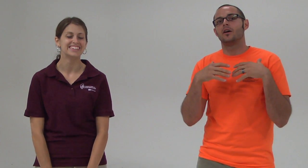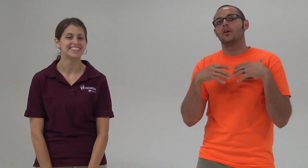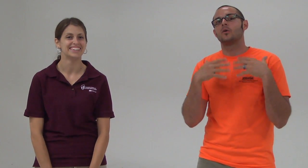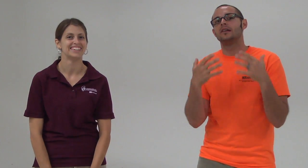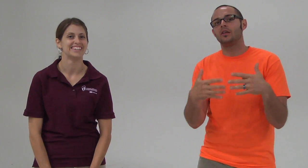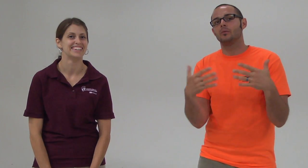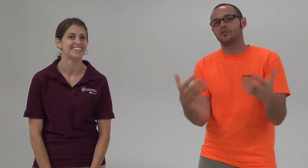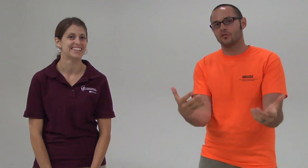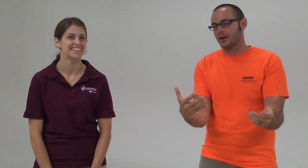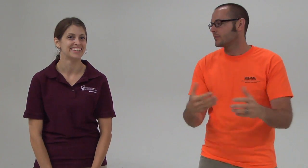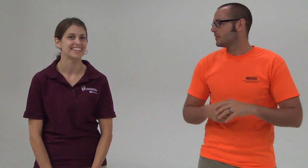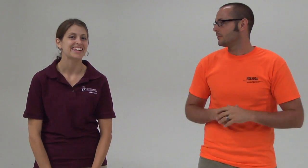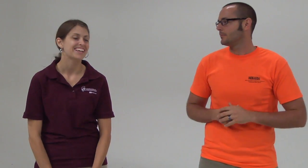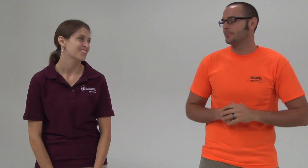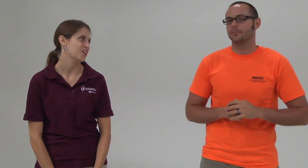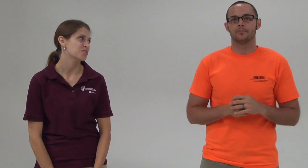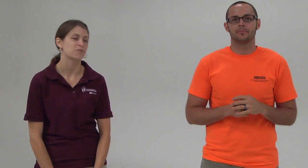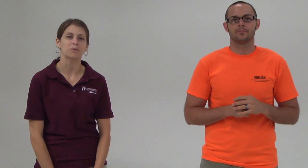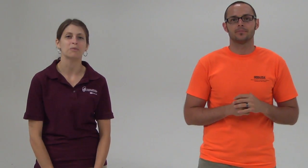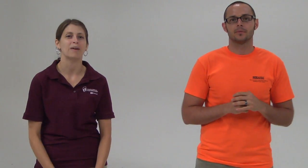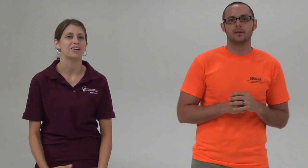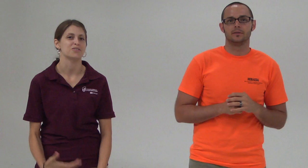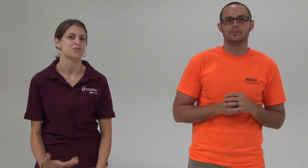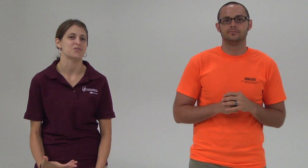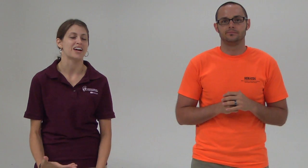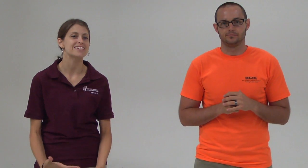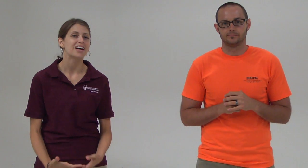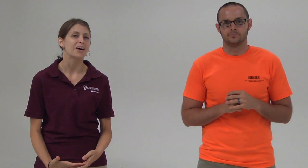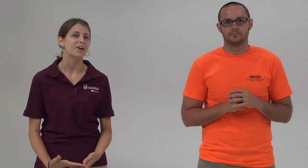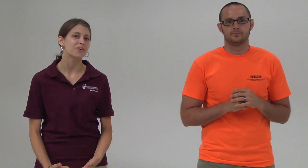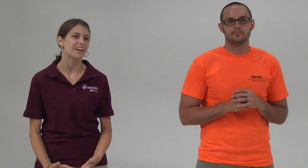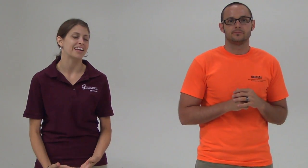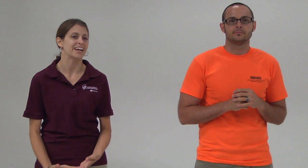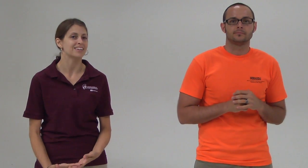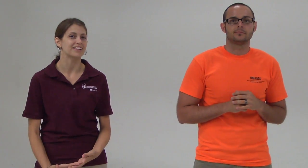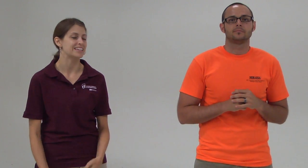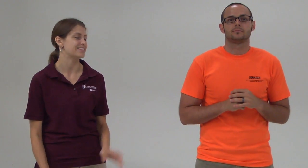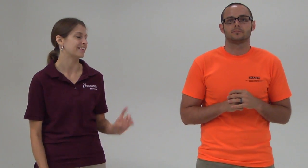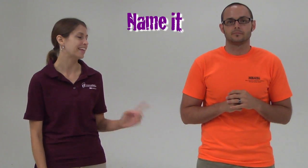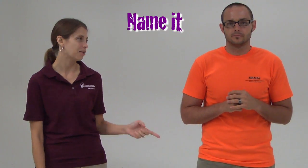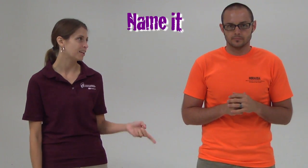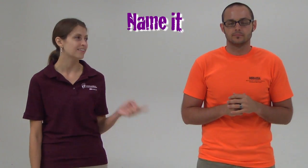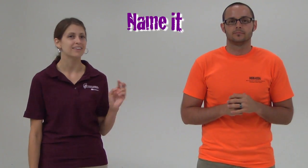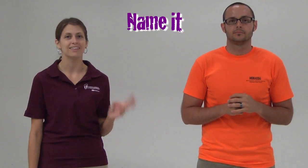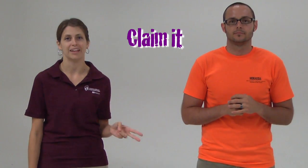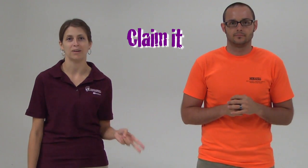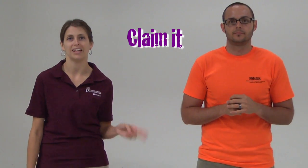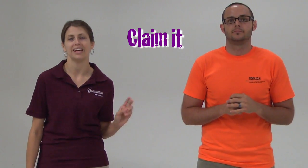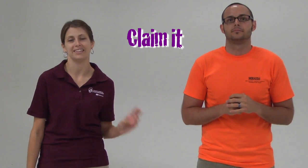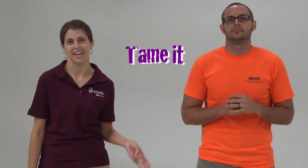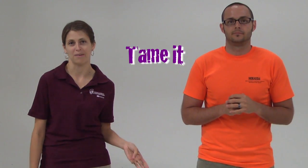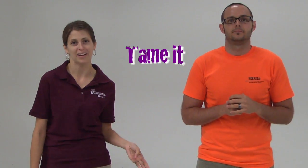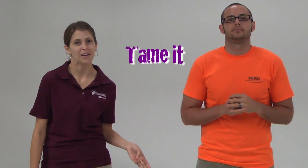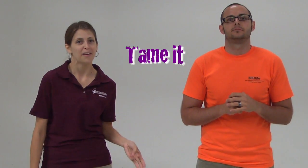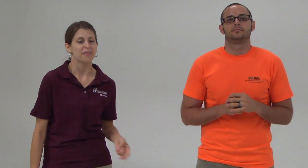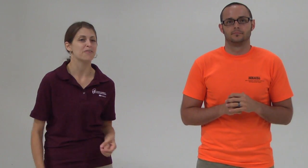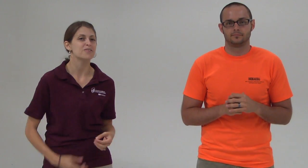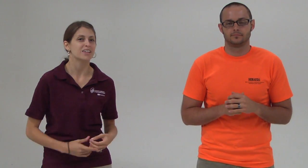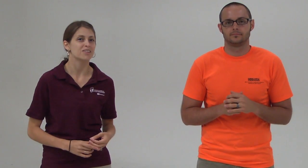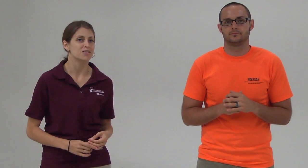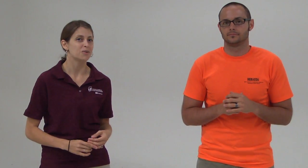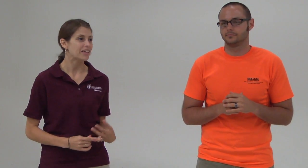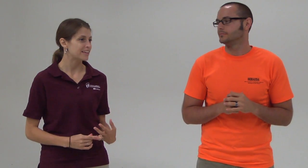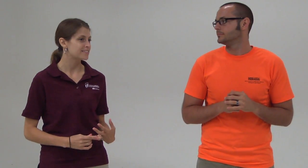or dealing with stress? Josh, if you want to manage your stress, a good way to handle it is to name it, claim it, and tame it.